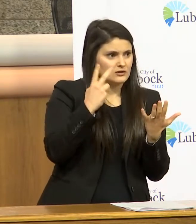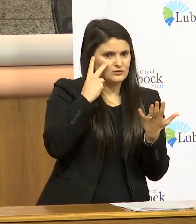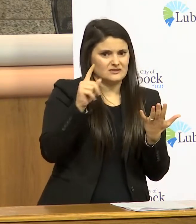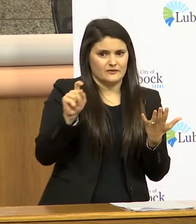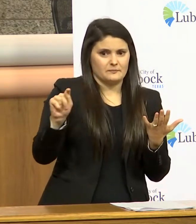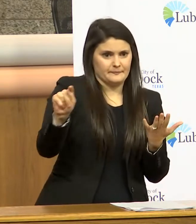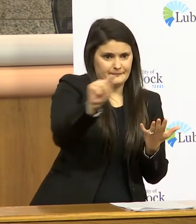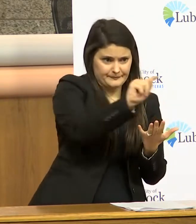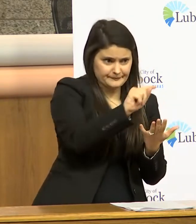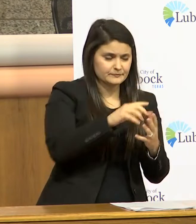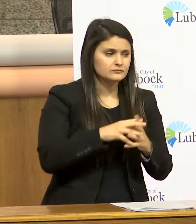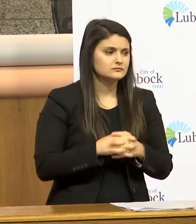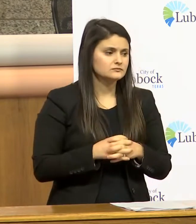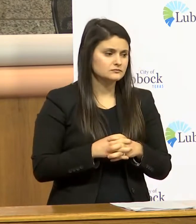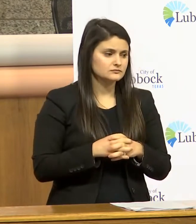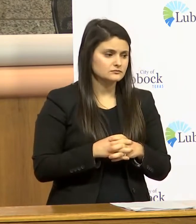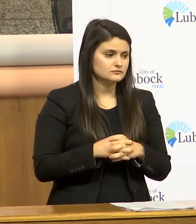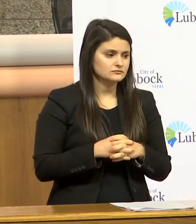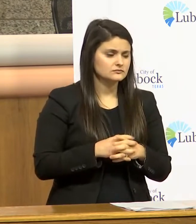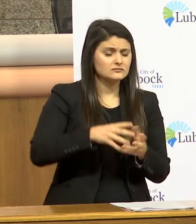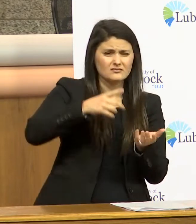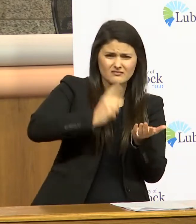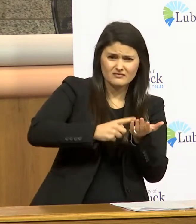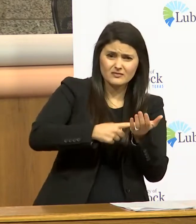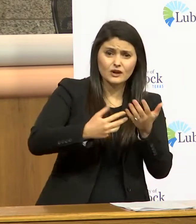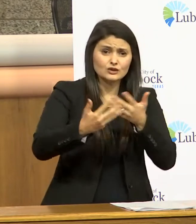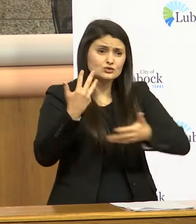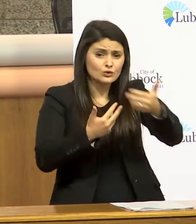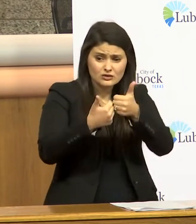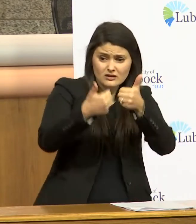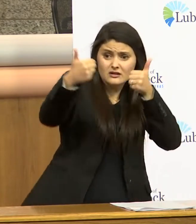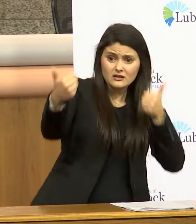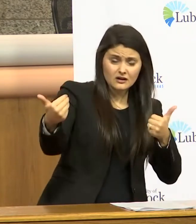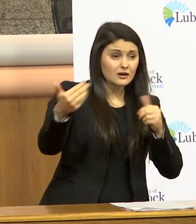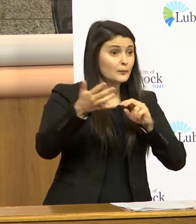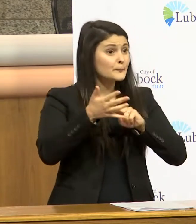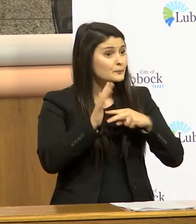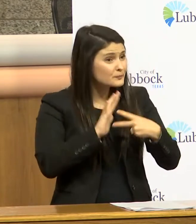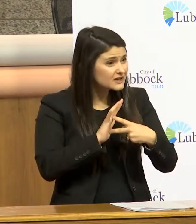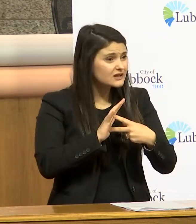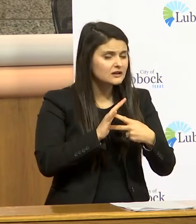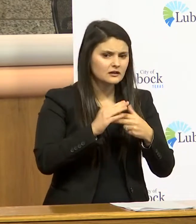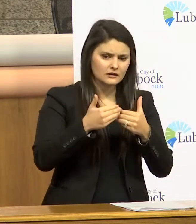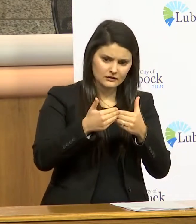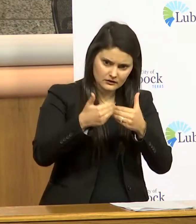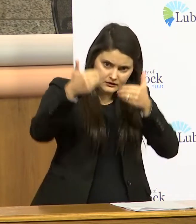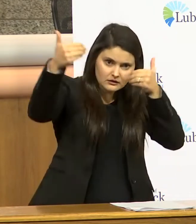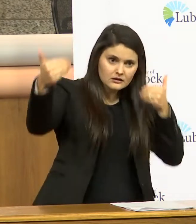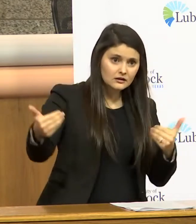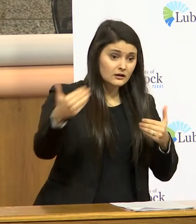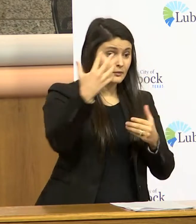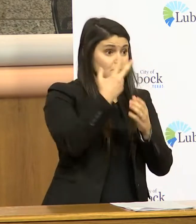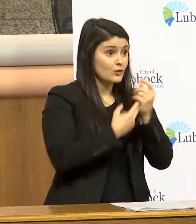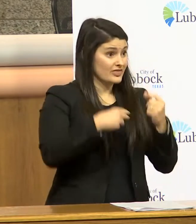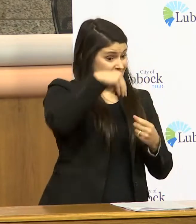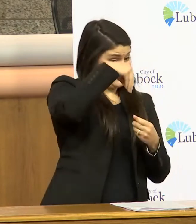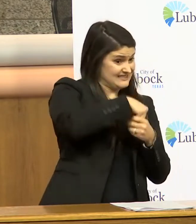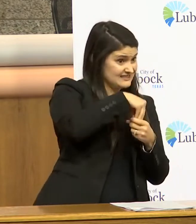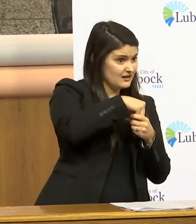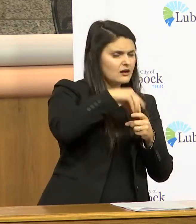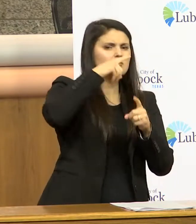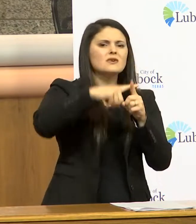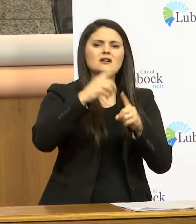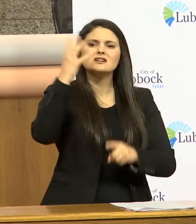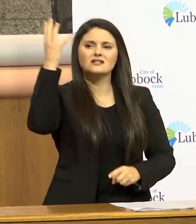out there and when we talk about social distancing we're really talking about distancing both indoors and outdoors